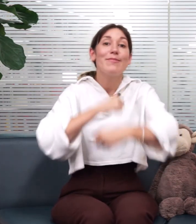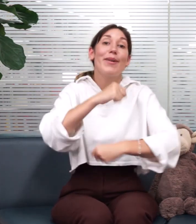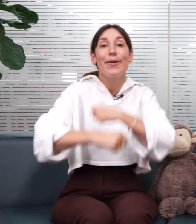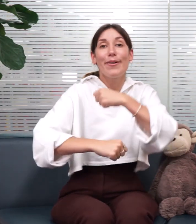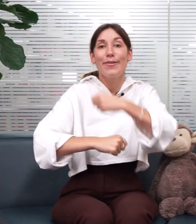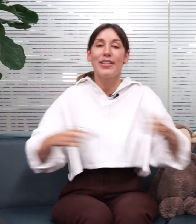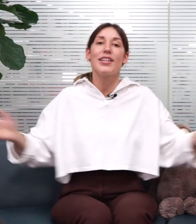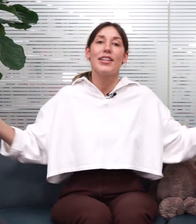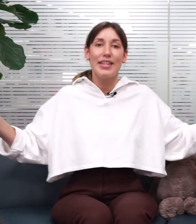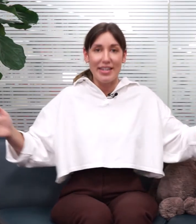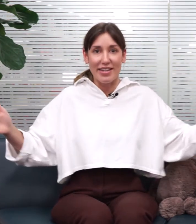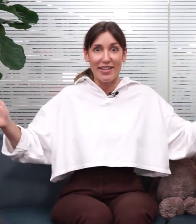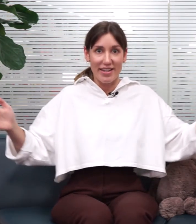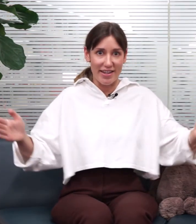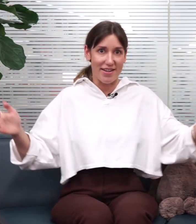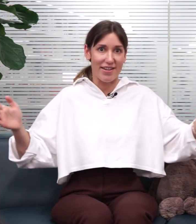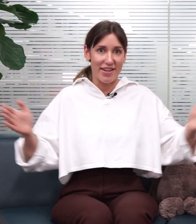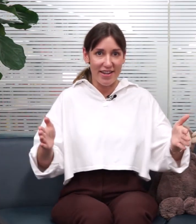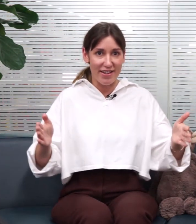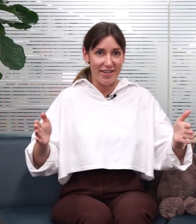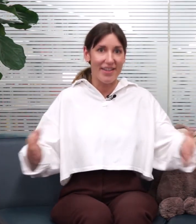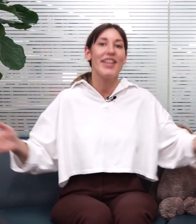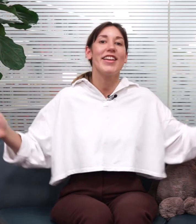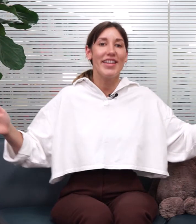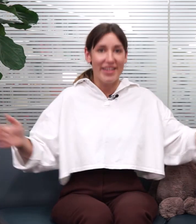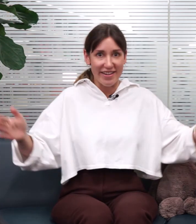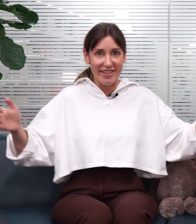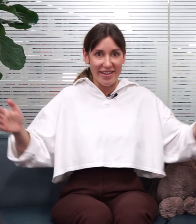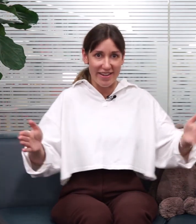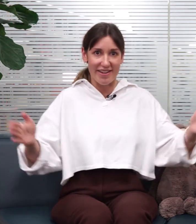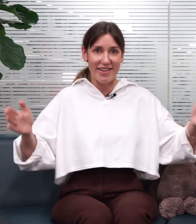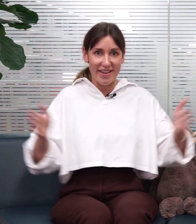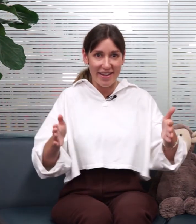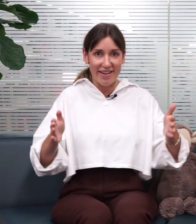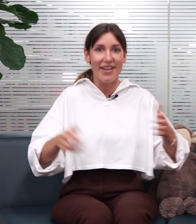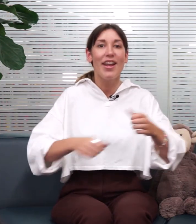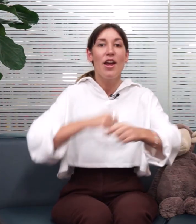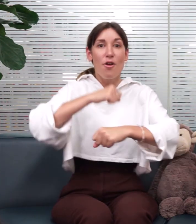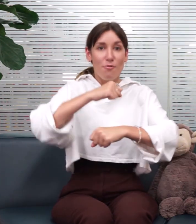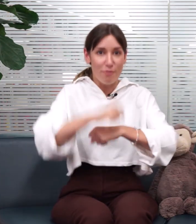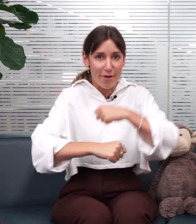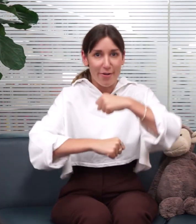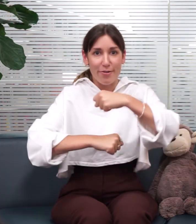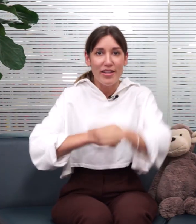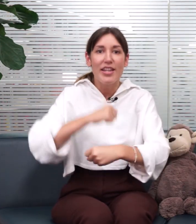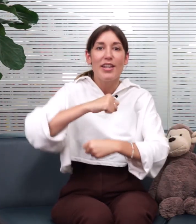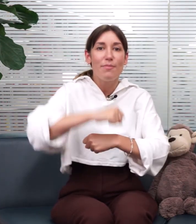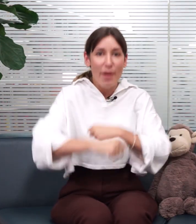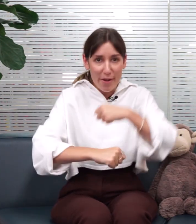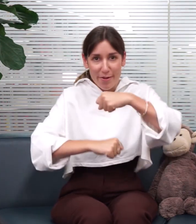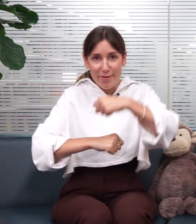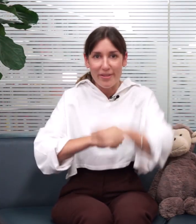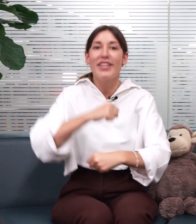-poly. In, in, in, in, in, in. Roly-poly,